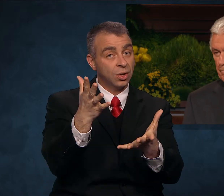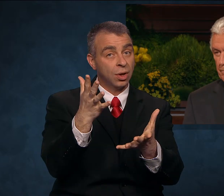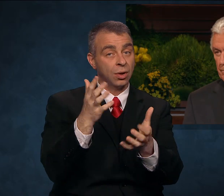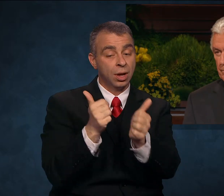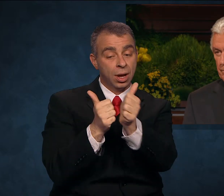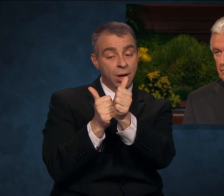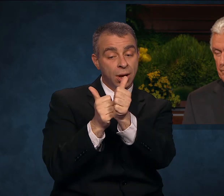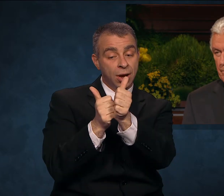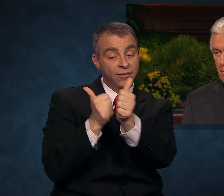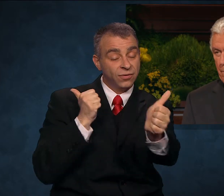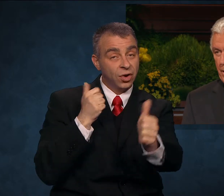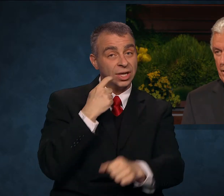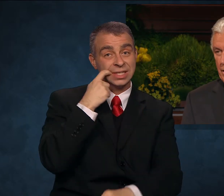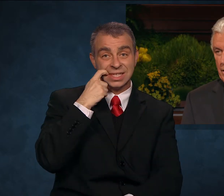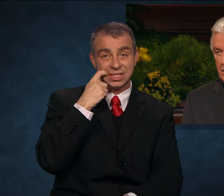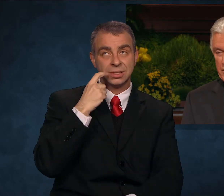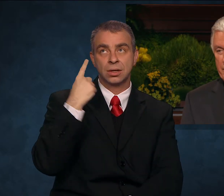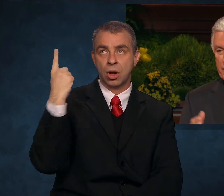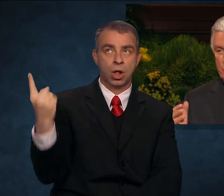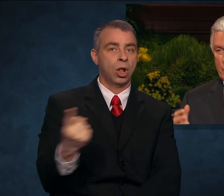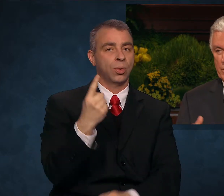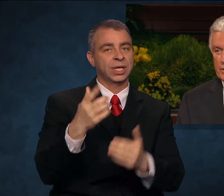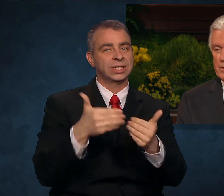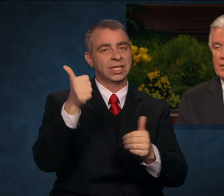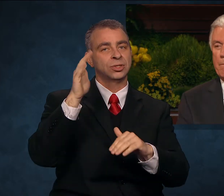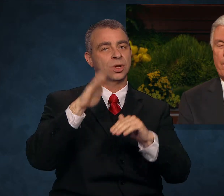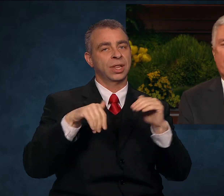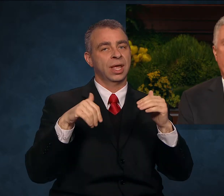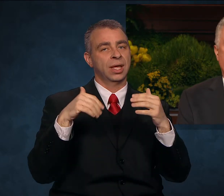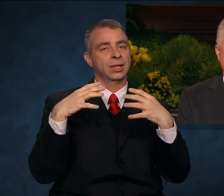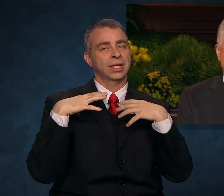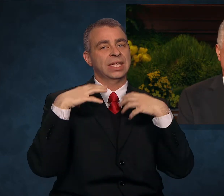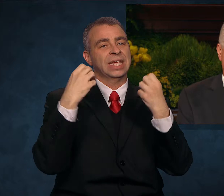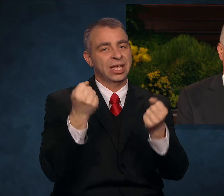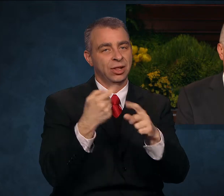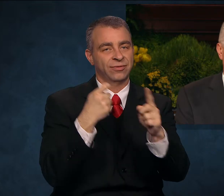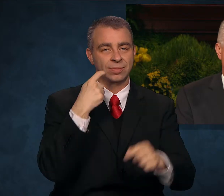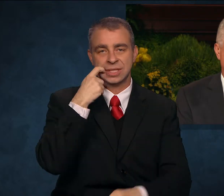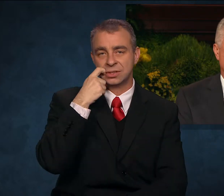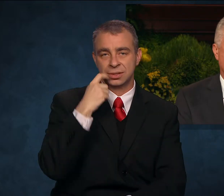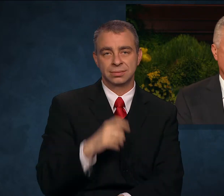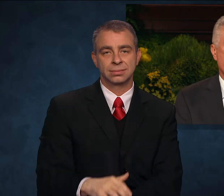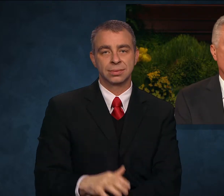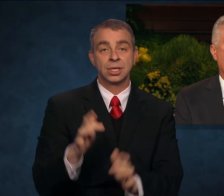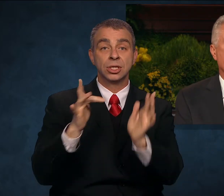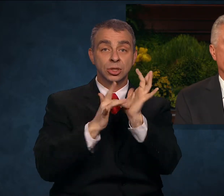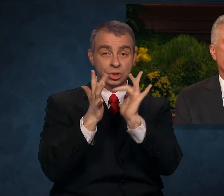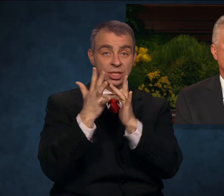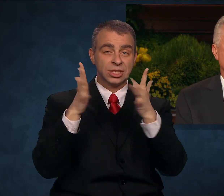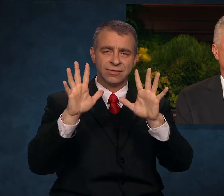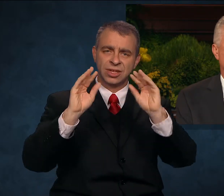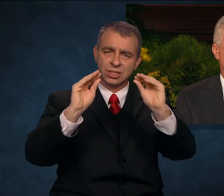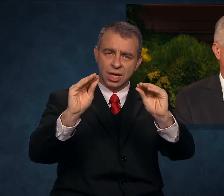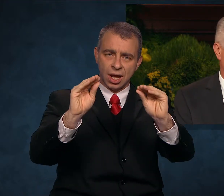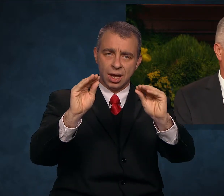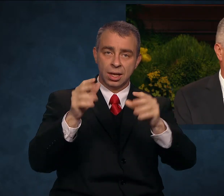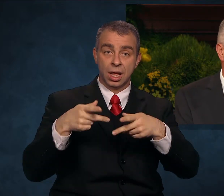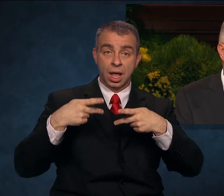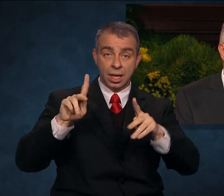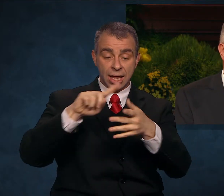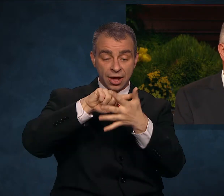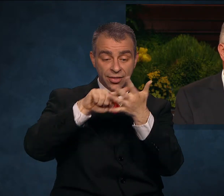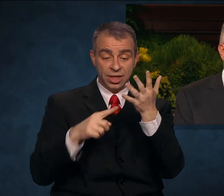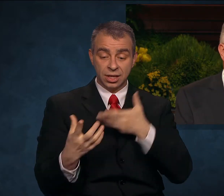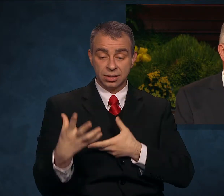cure. In the Savior's word, suffer none of these things to enter into your heart.